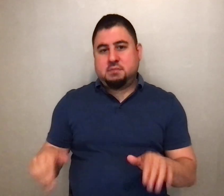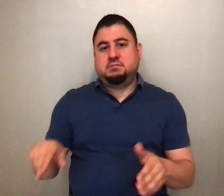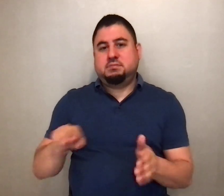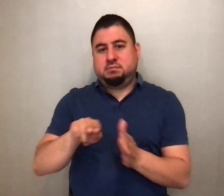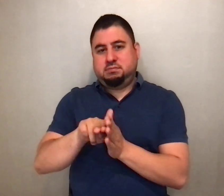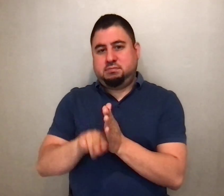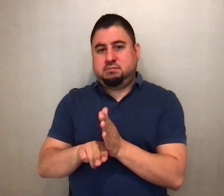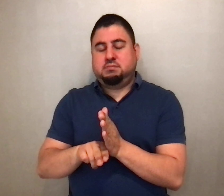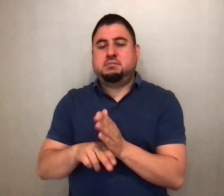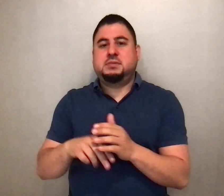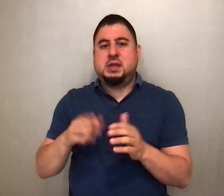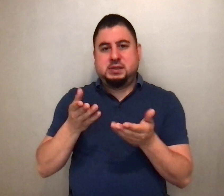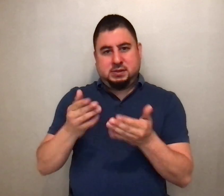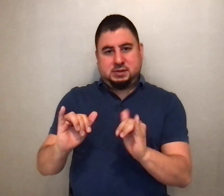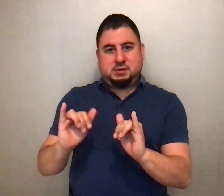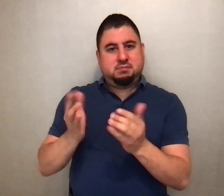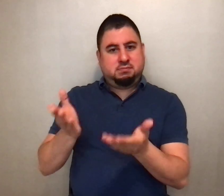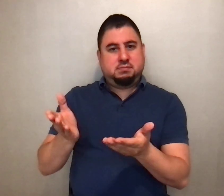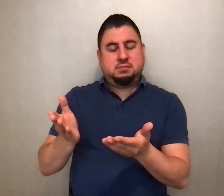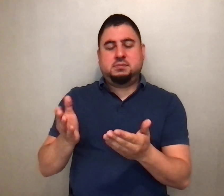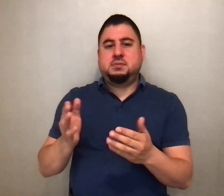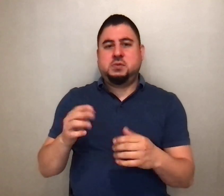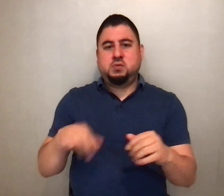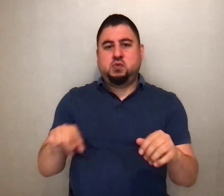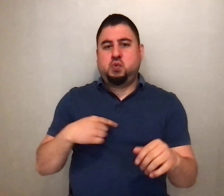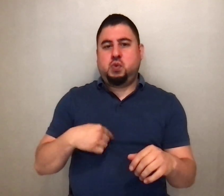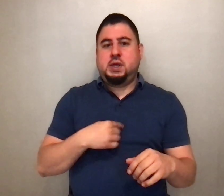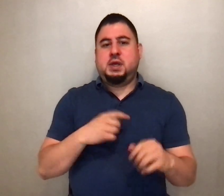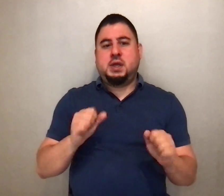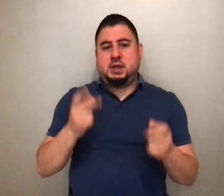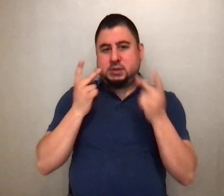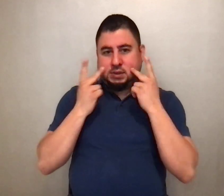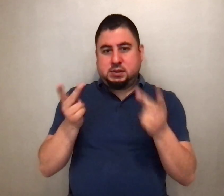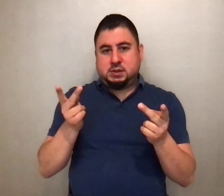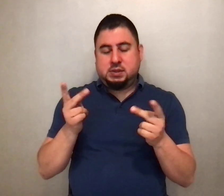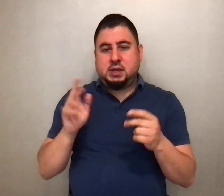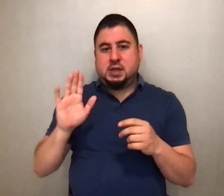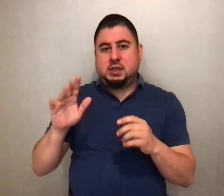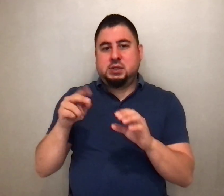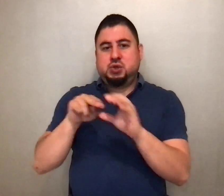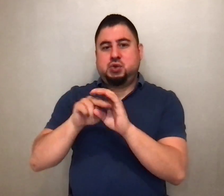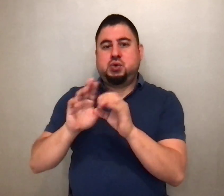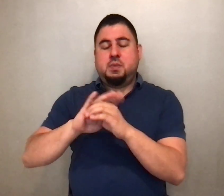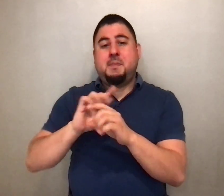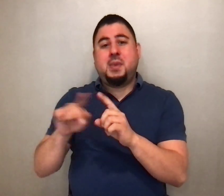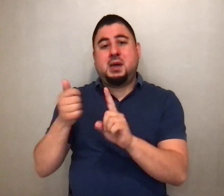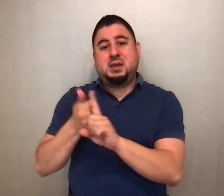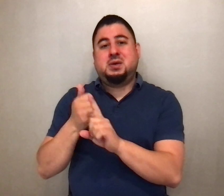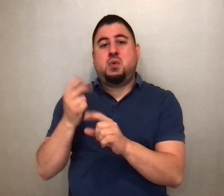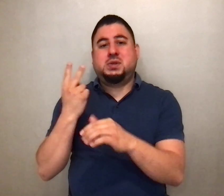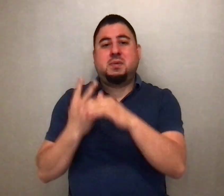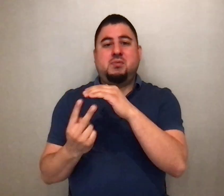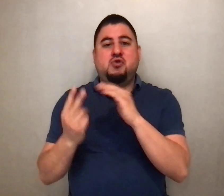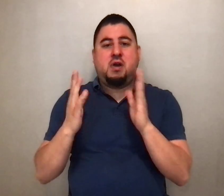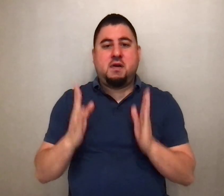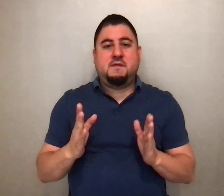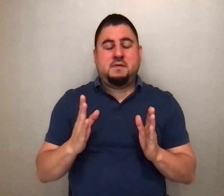midst to this day. But since he was a prophet and knew that God had